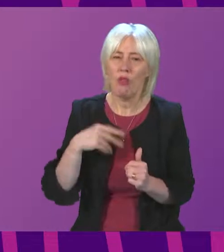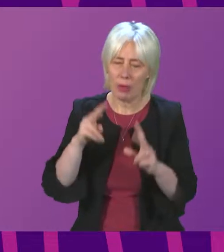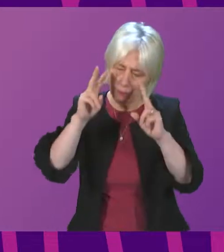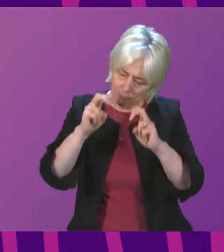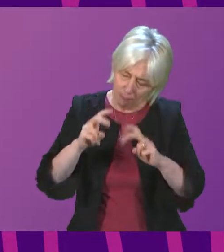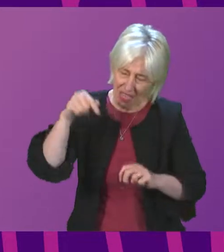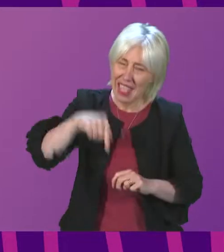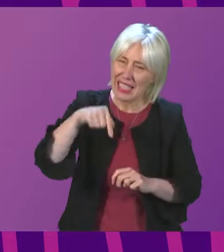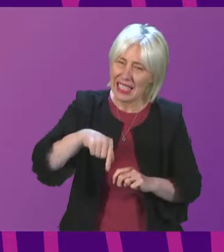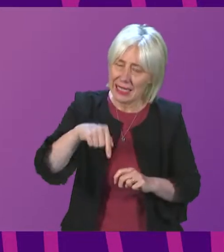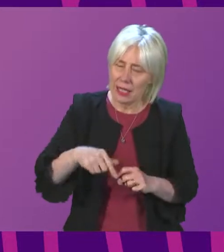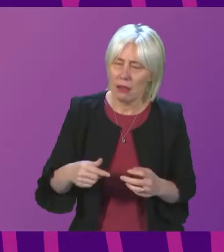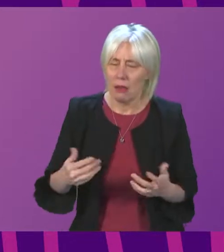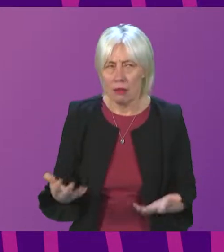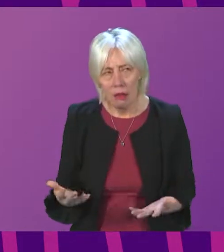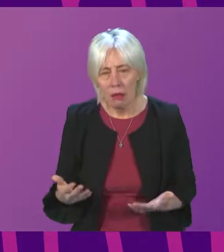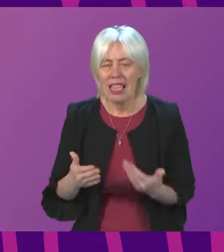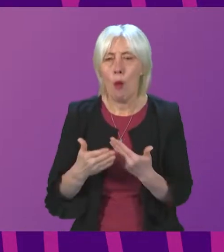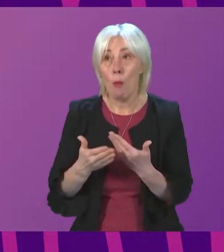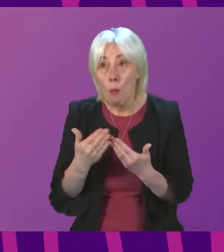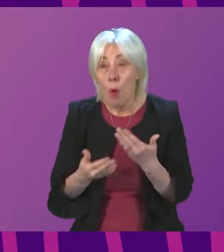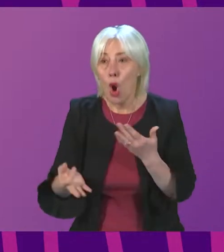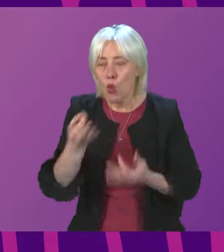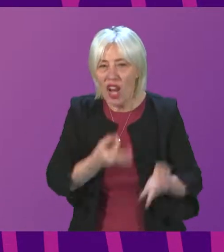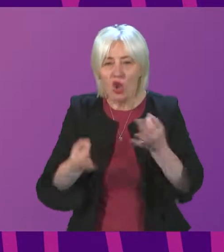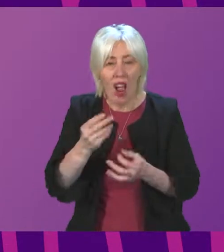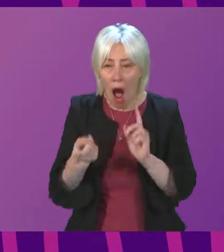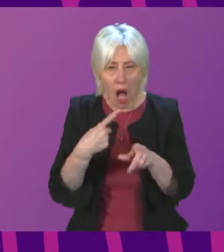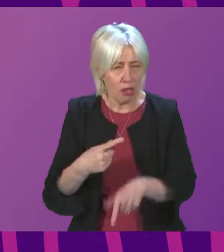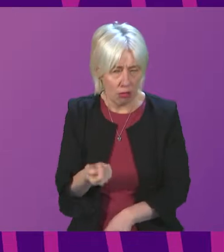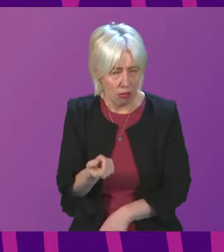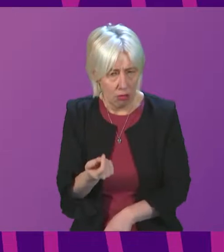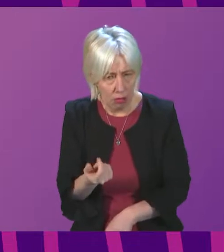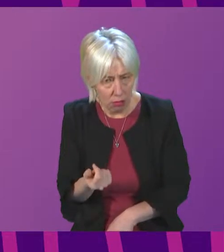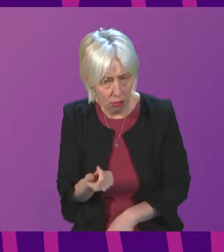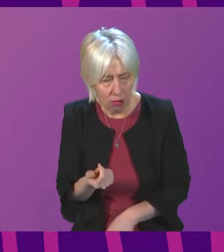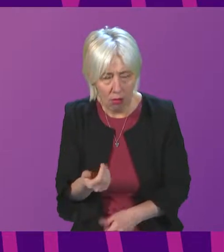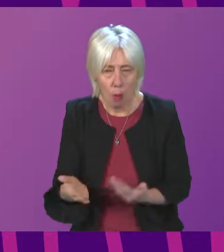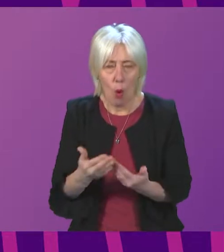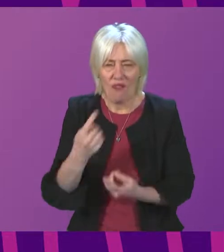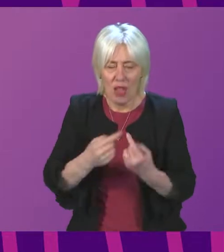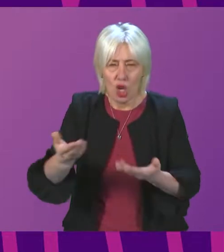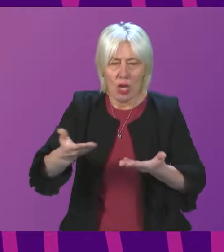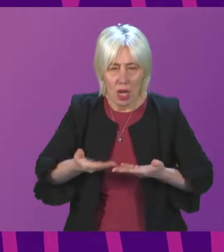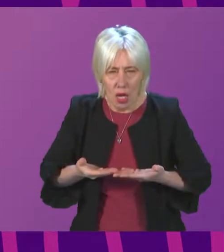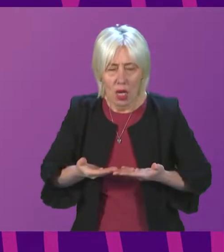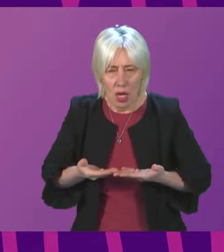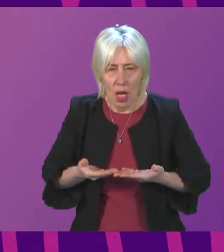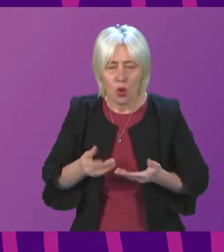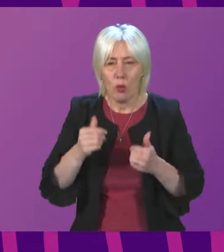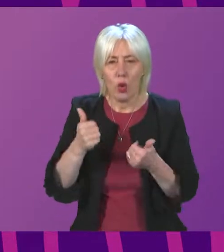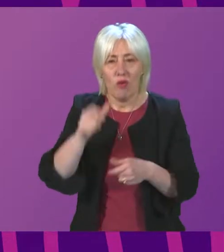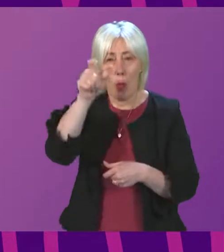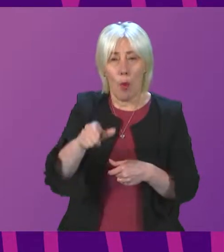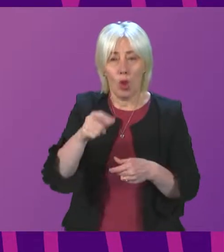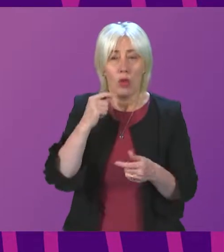in depth, but it now seems there are more questions than answers from the information we've now received. So it would be useful to get the petitioner in.